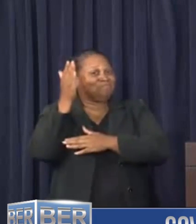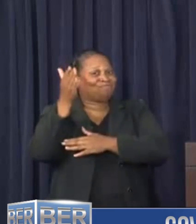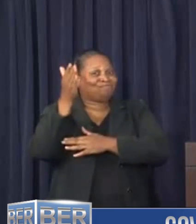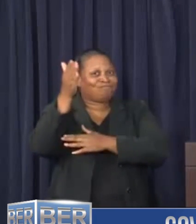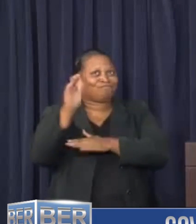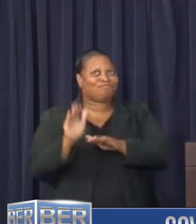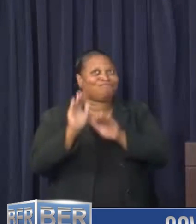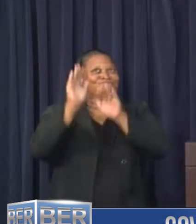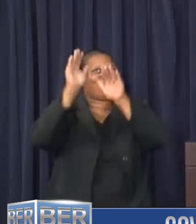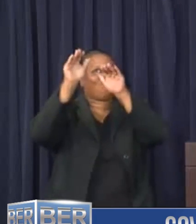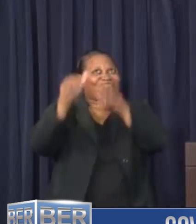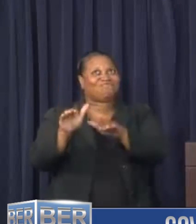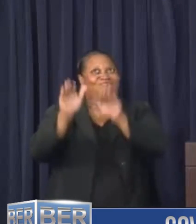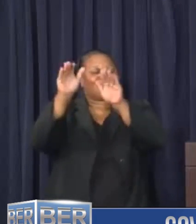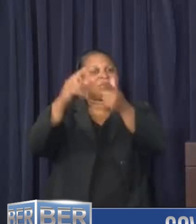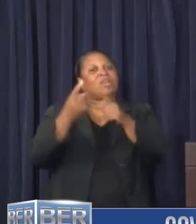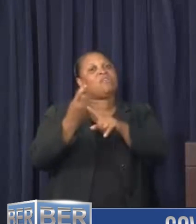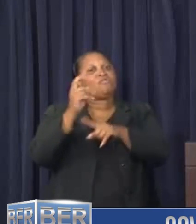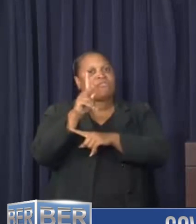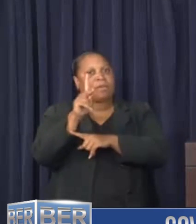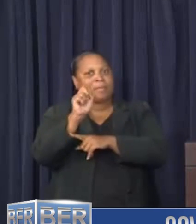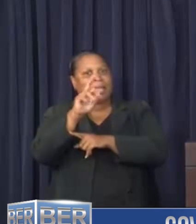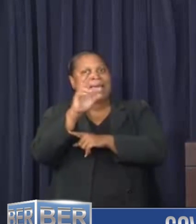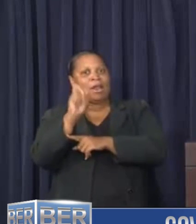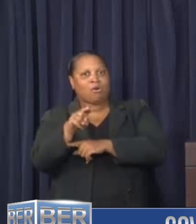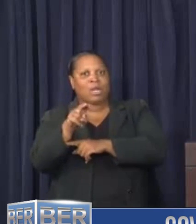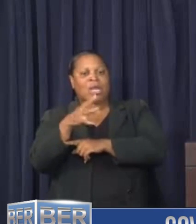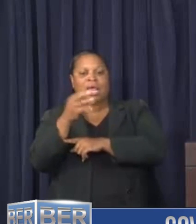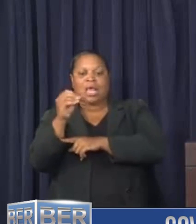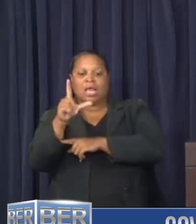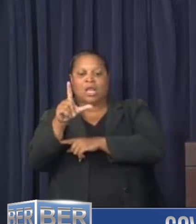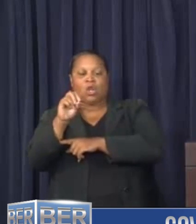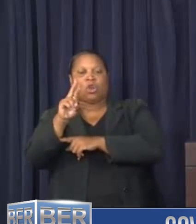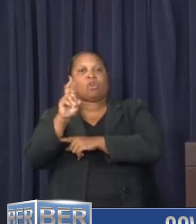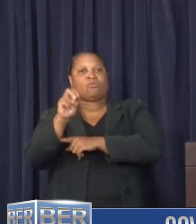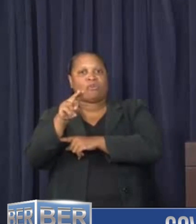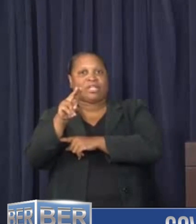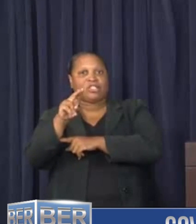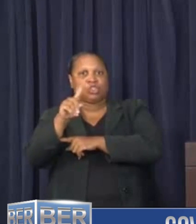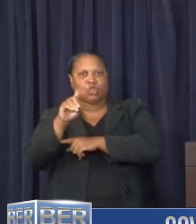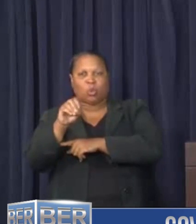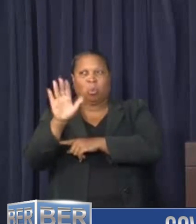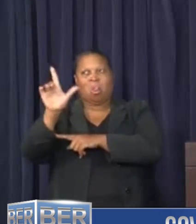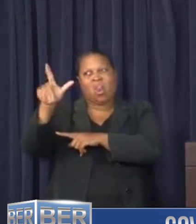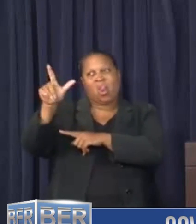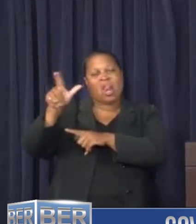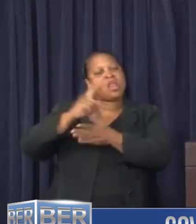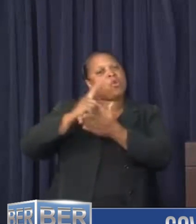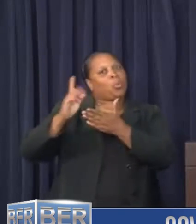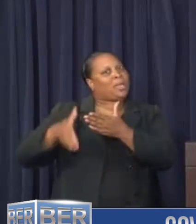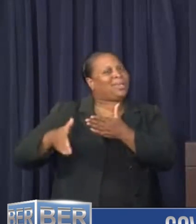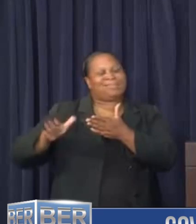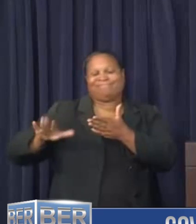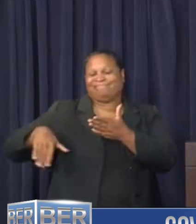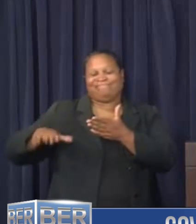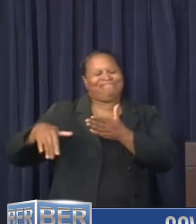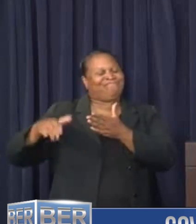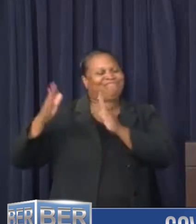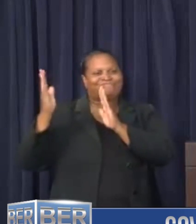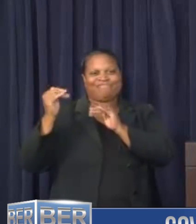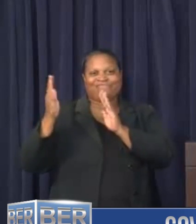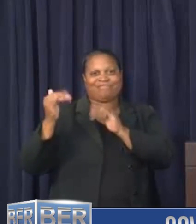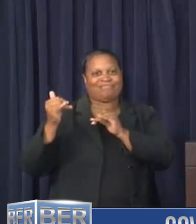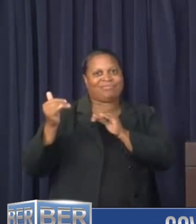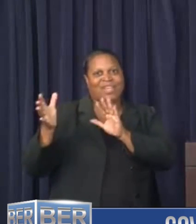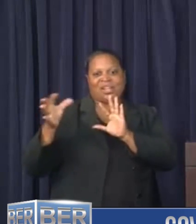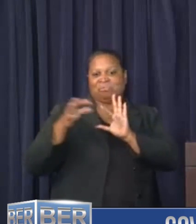swells developing from Karen and Lorenzo later in the week, probably into the weekend. But we're not expecting any weather associated